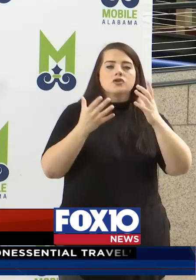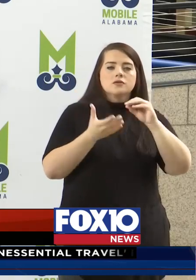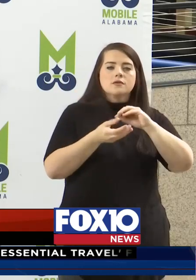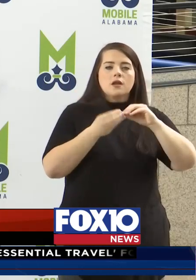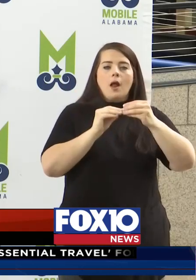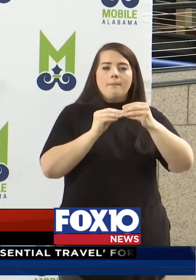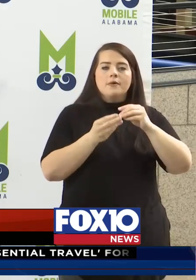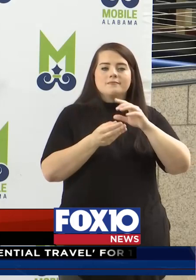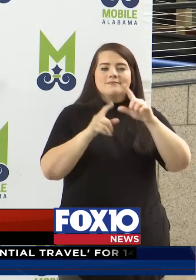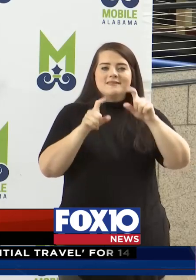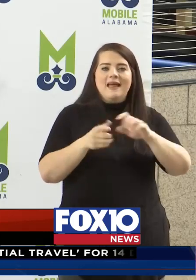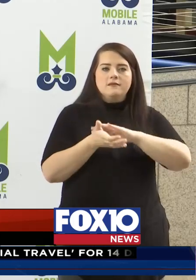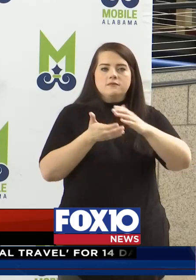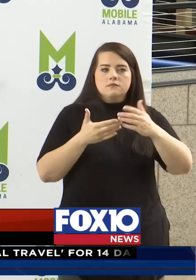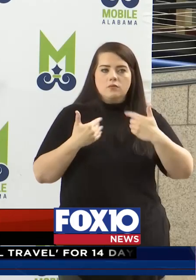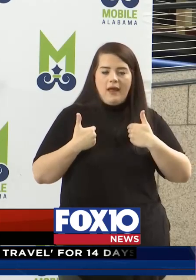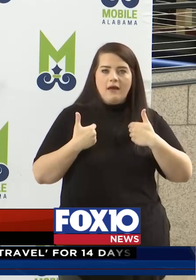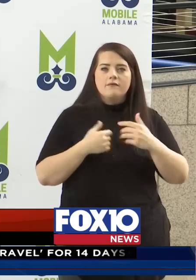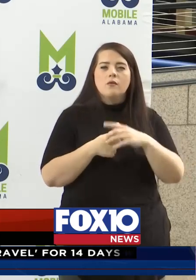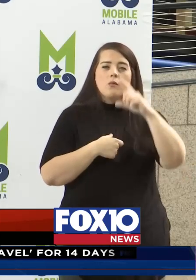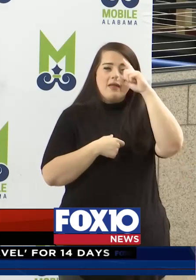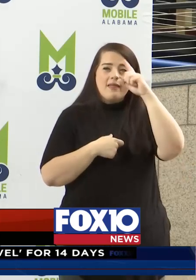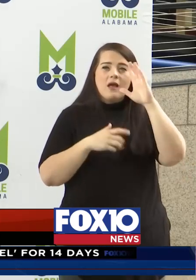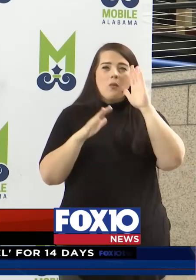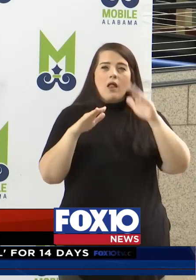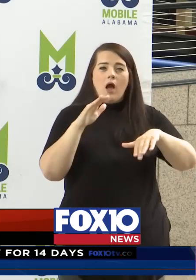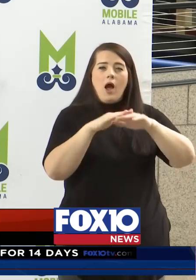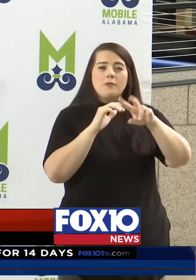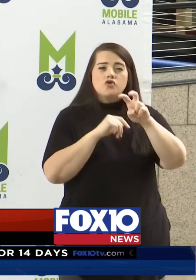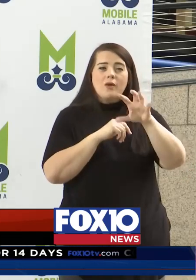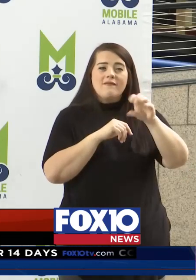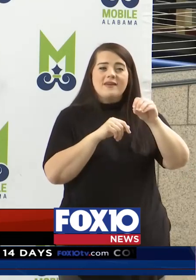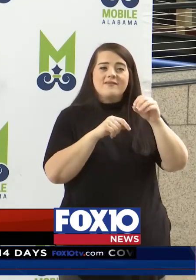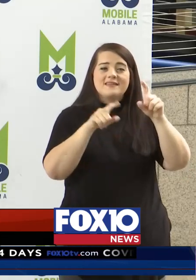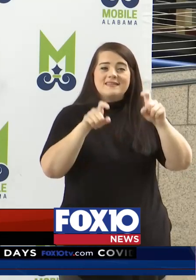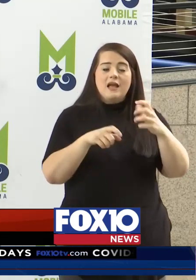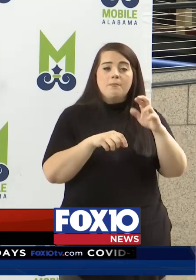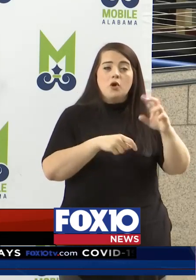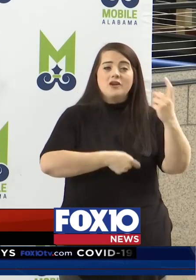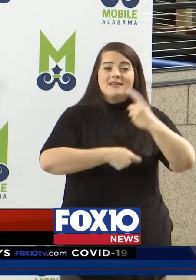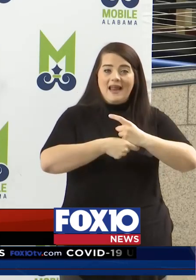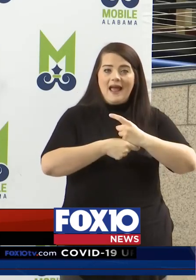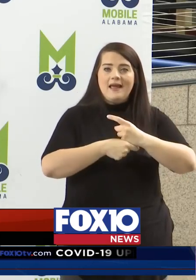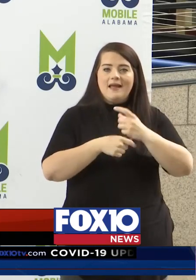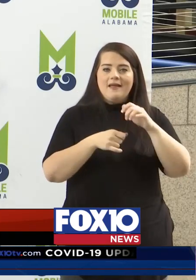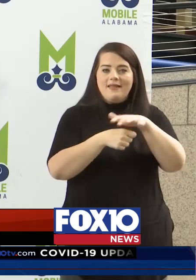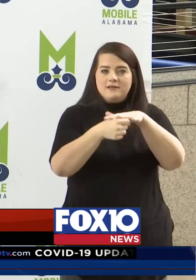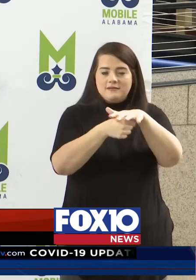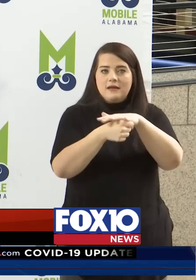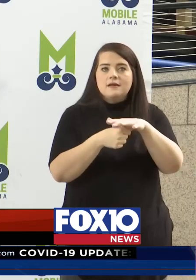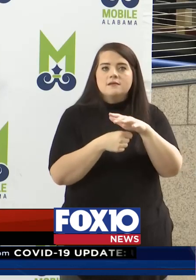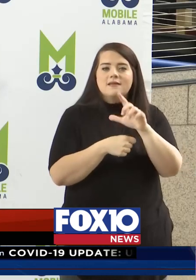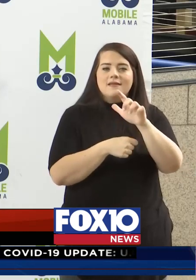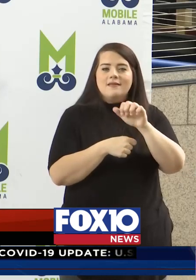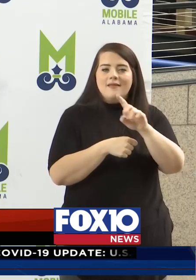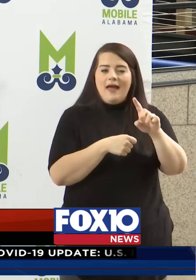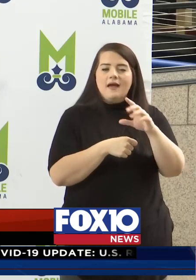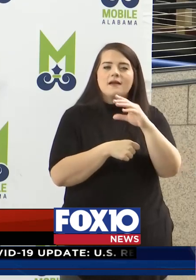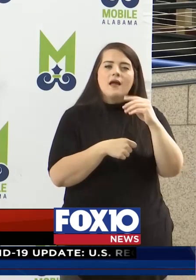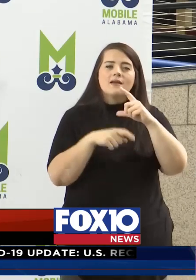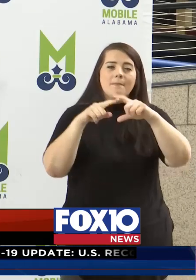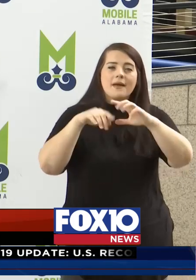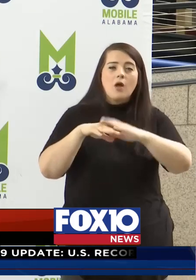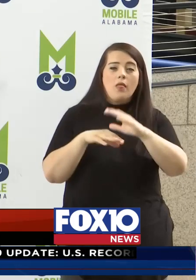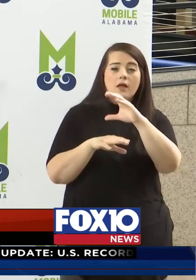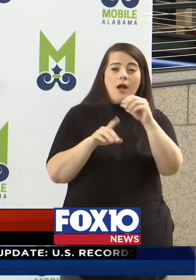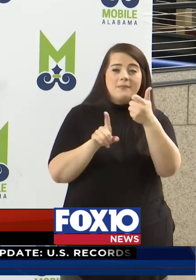number of tests performed. We think that we'll be able to do up to 250 tests per day at this site, and depending on, you